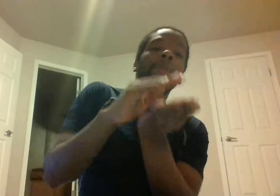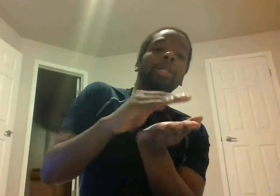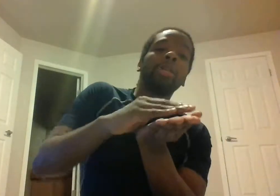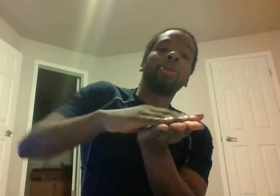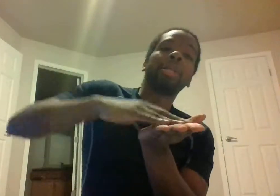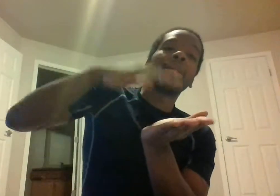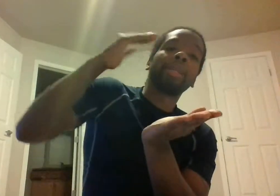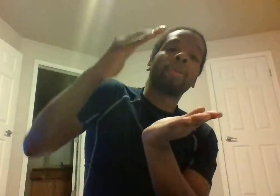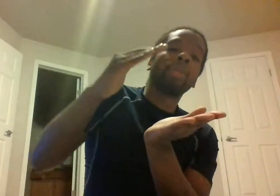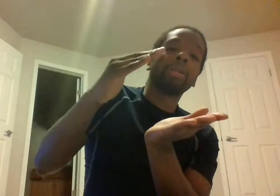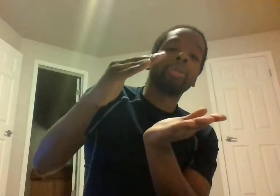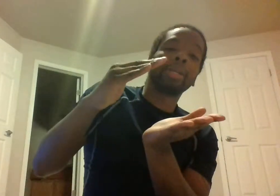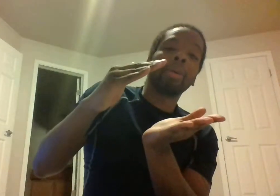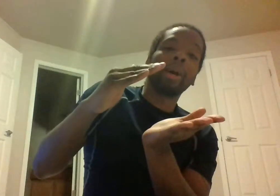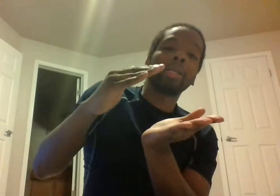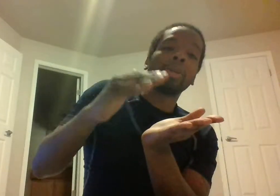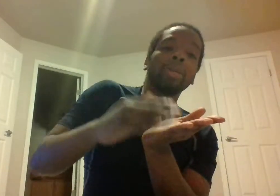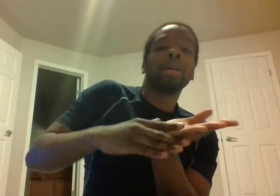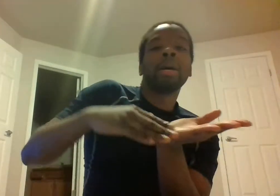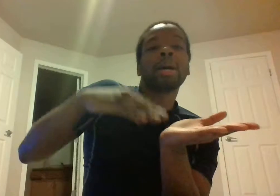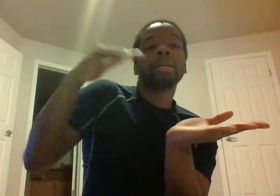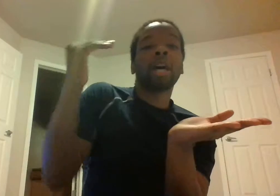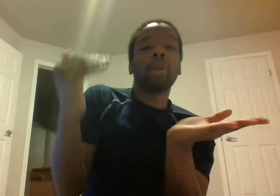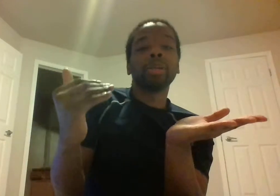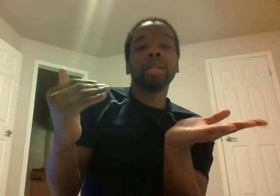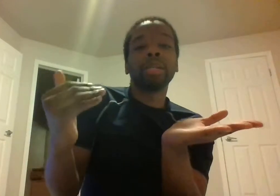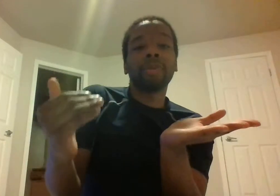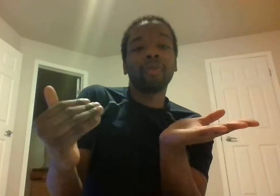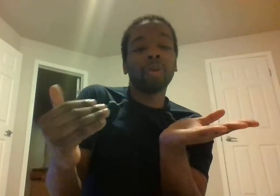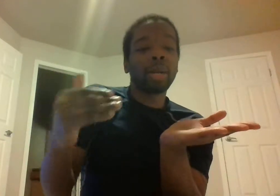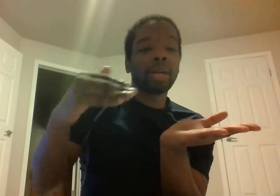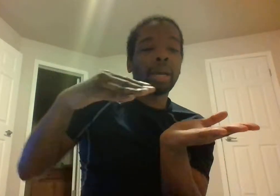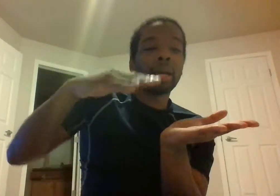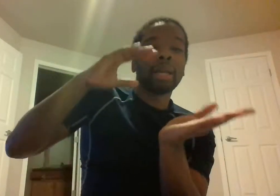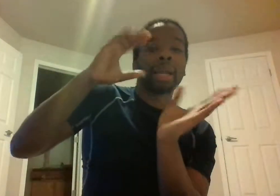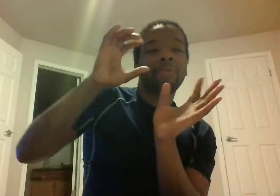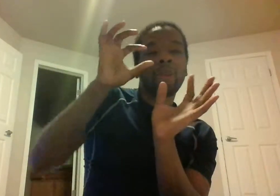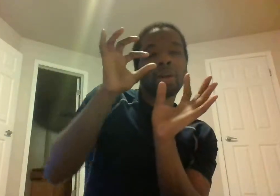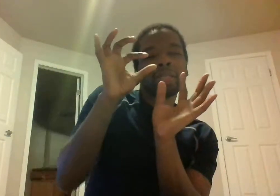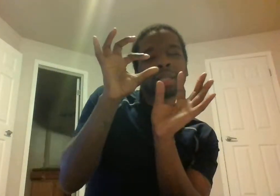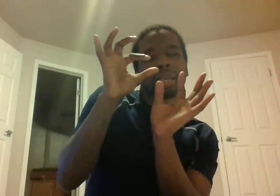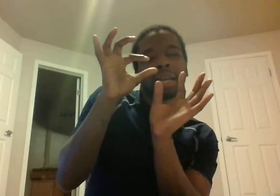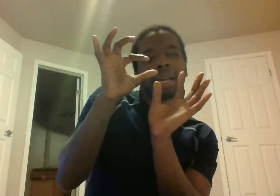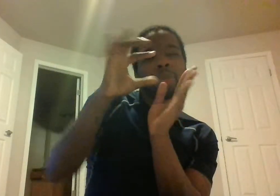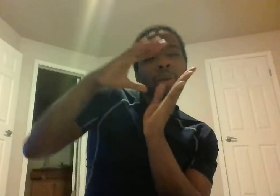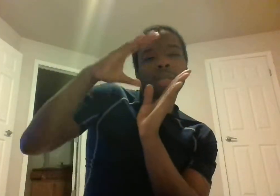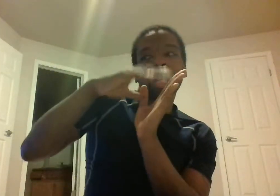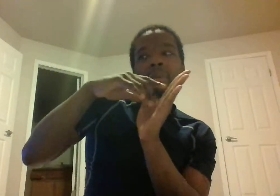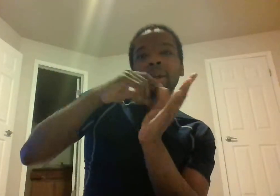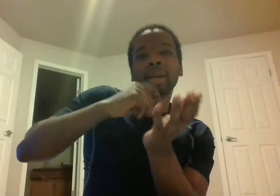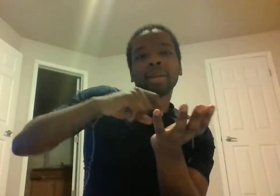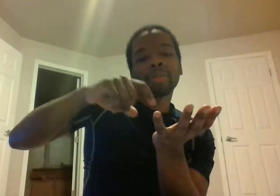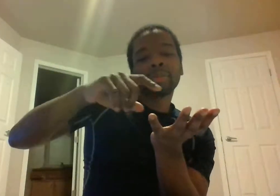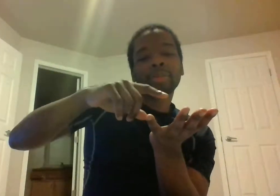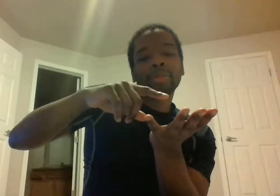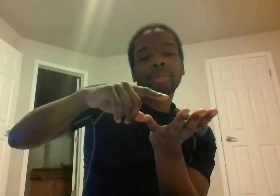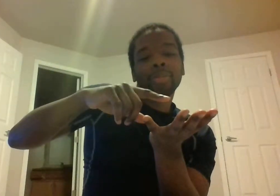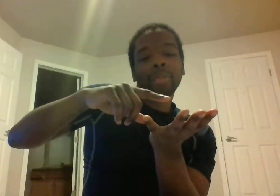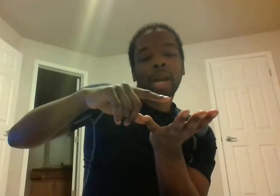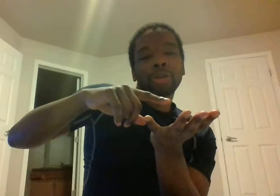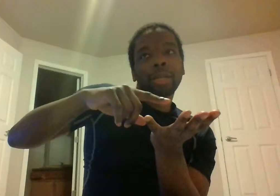bacteria and the top would be zone cell bacteria the top is is affluent like the very skim of the top like how do you